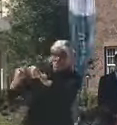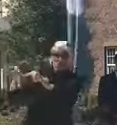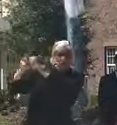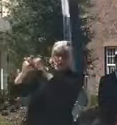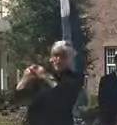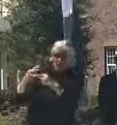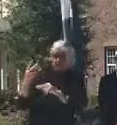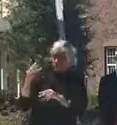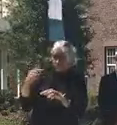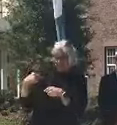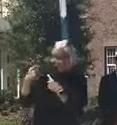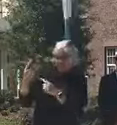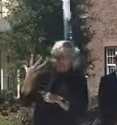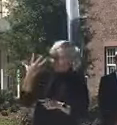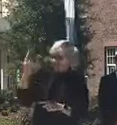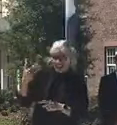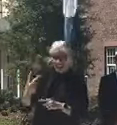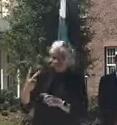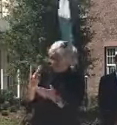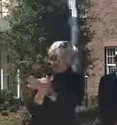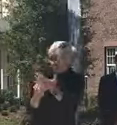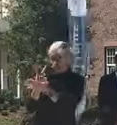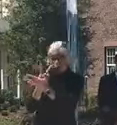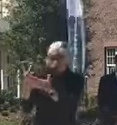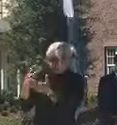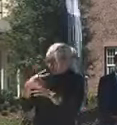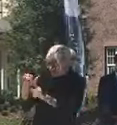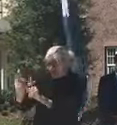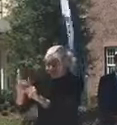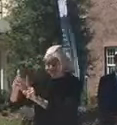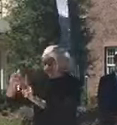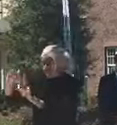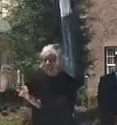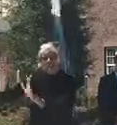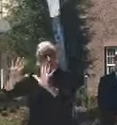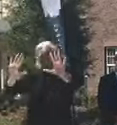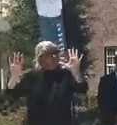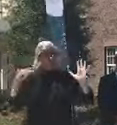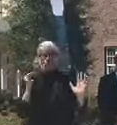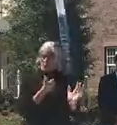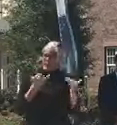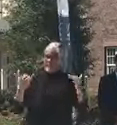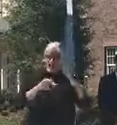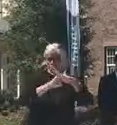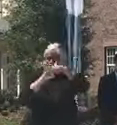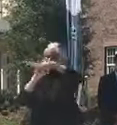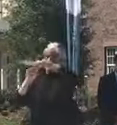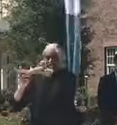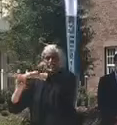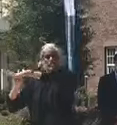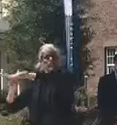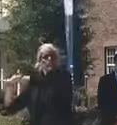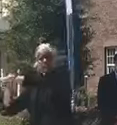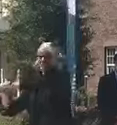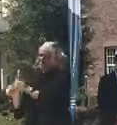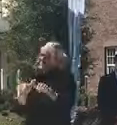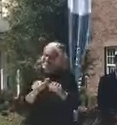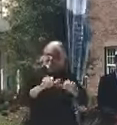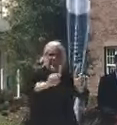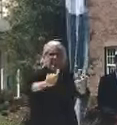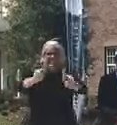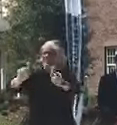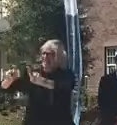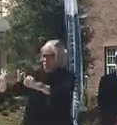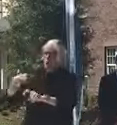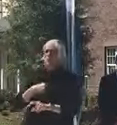for probably two weeks. And that's been a very, very good trend. So as we expand testing, you're finding fewer and fewer